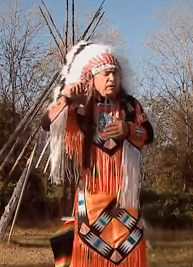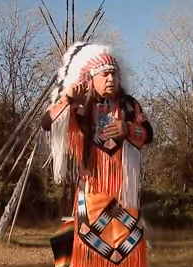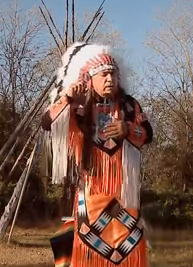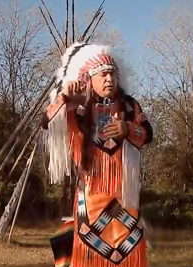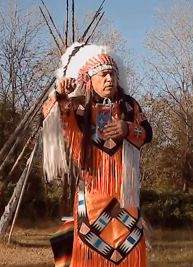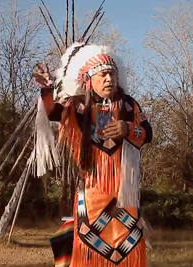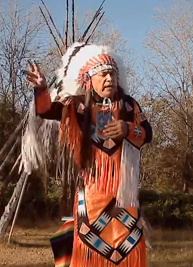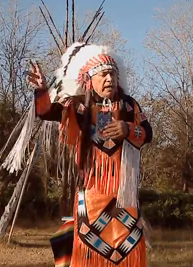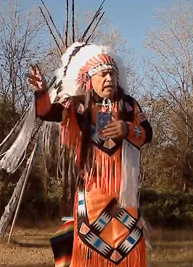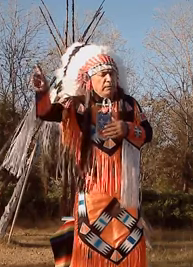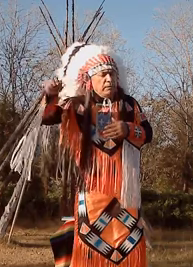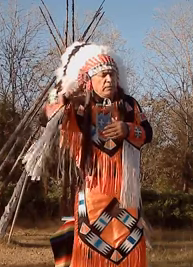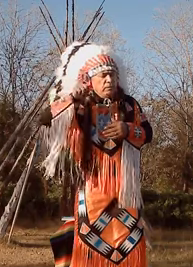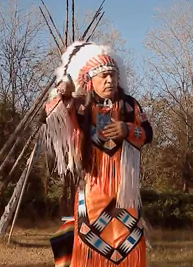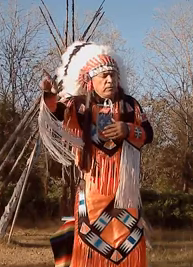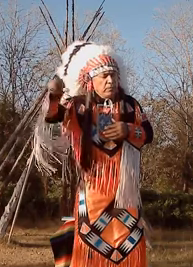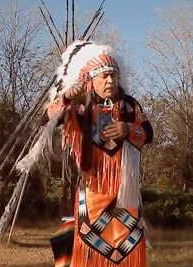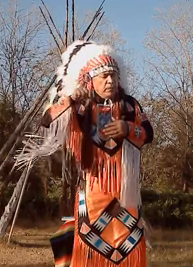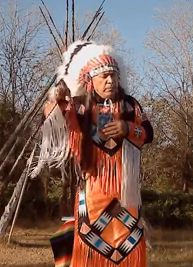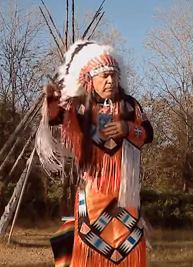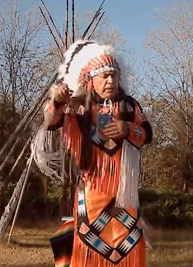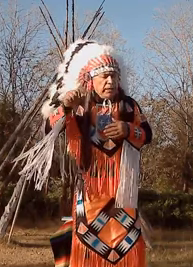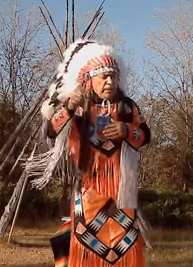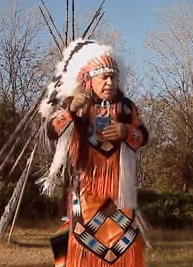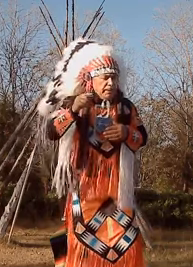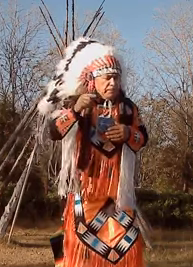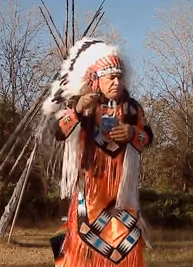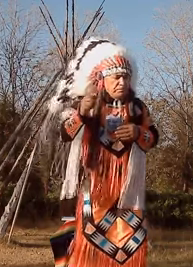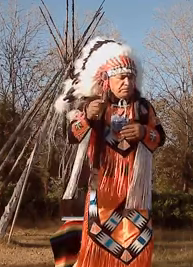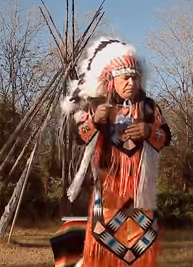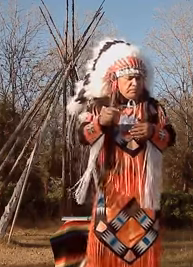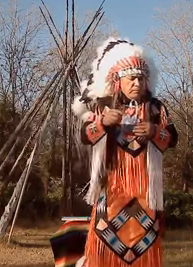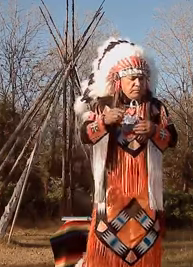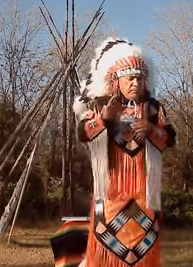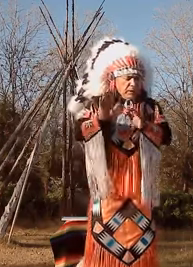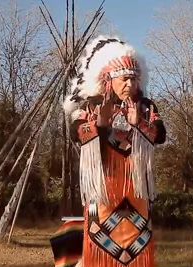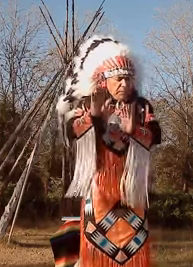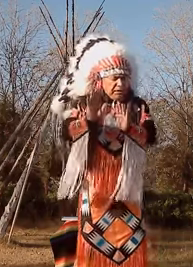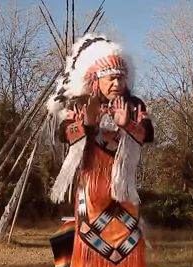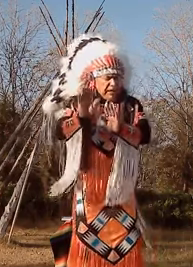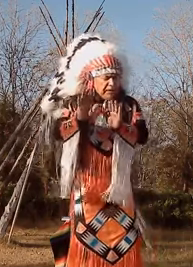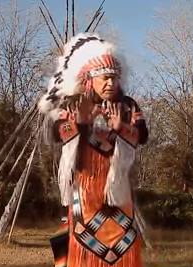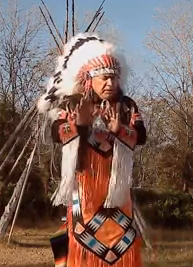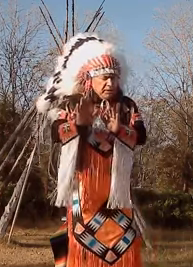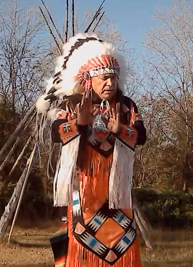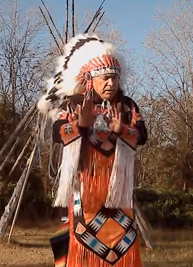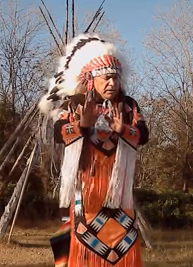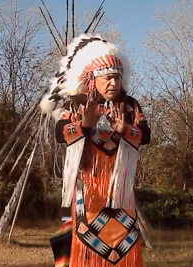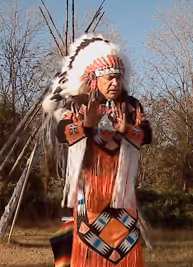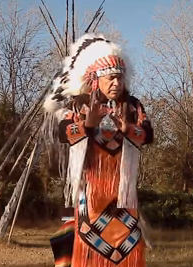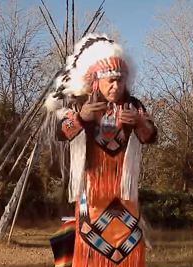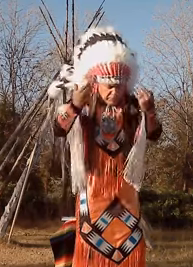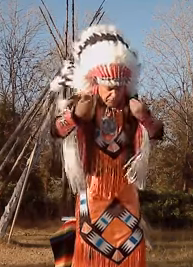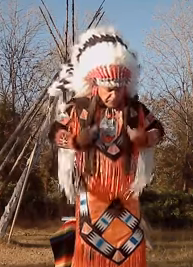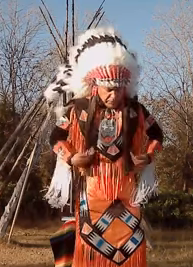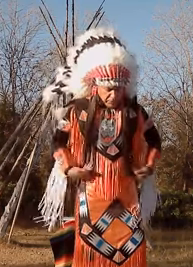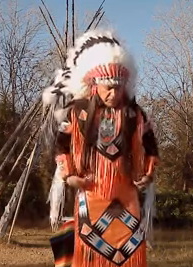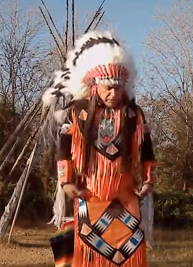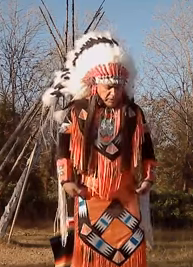a name maybe a um maybe a dance maybe something that somebody